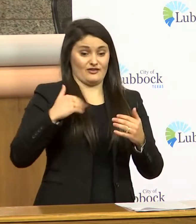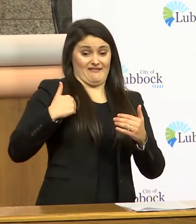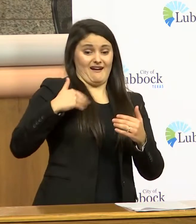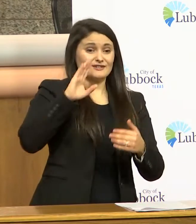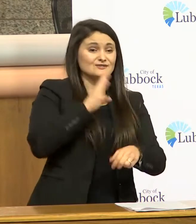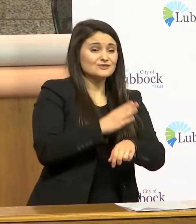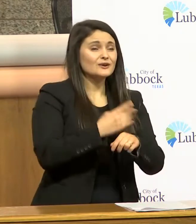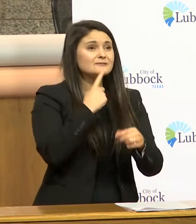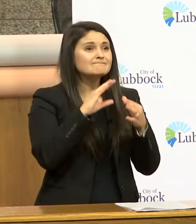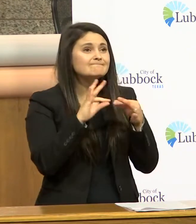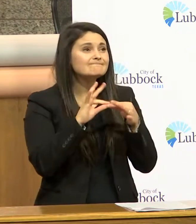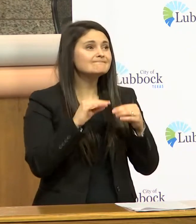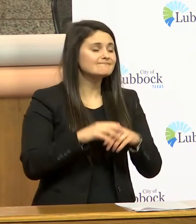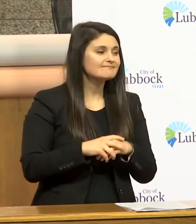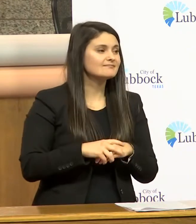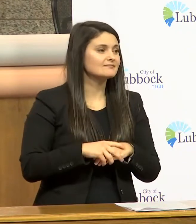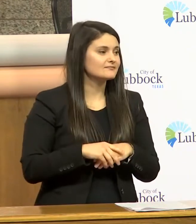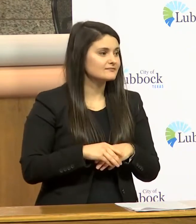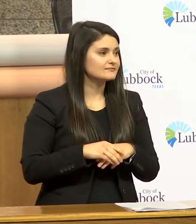daughter saying